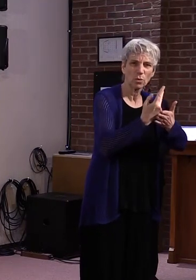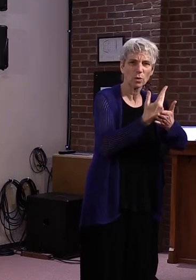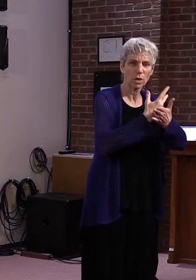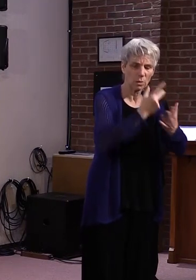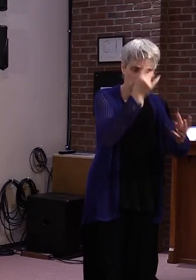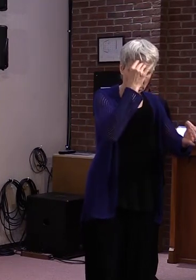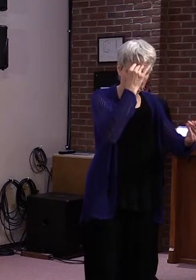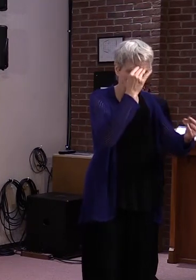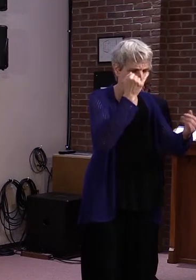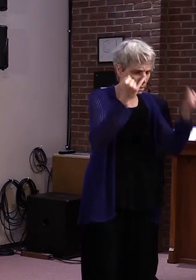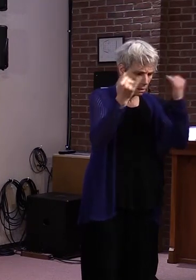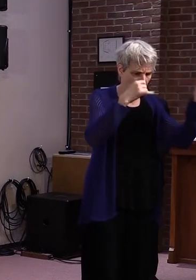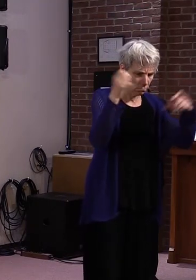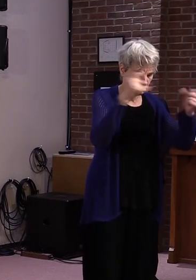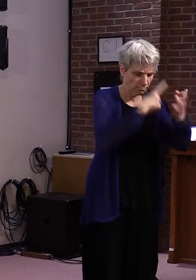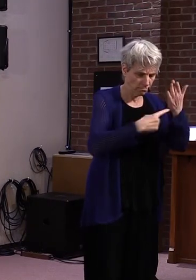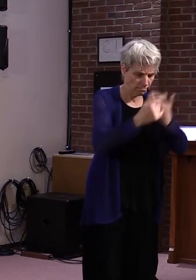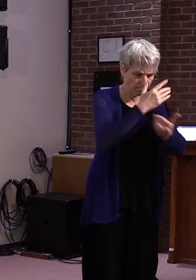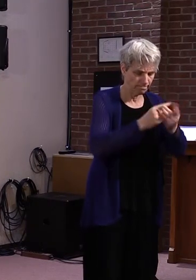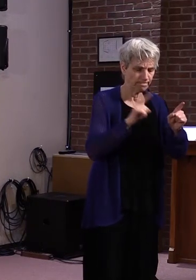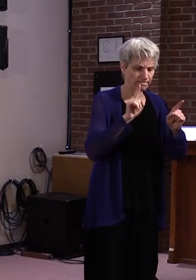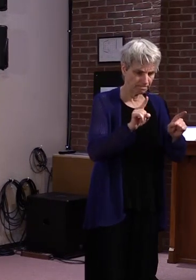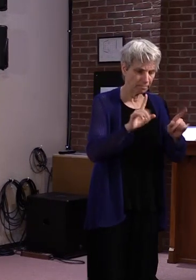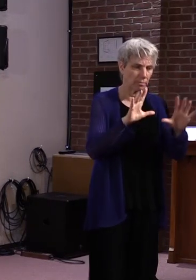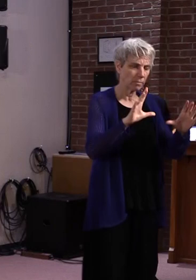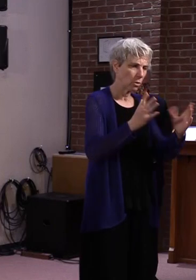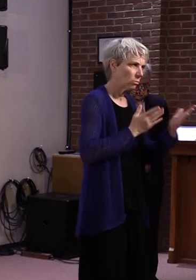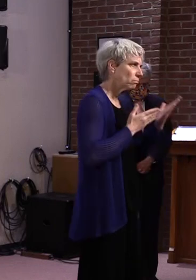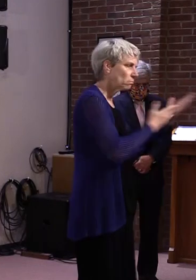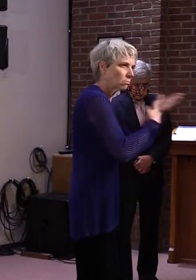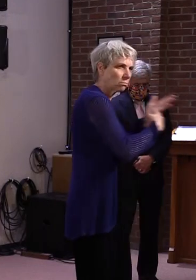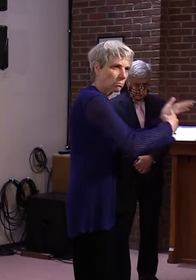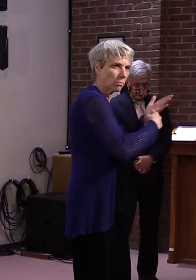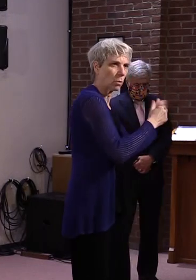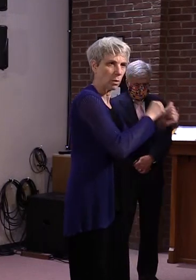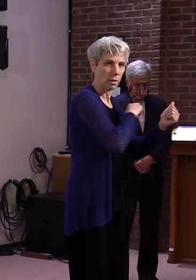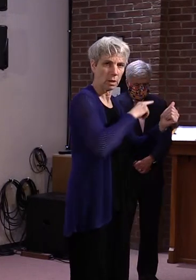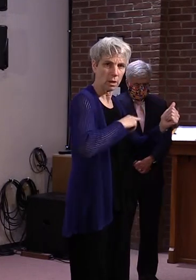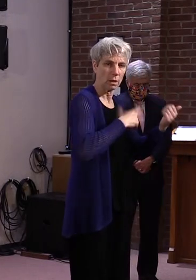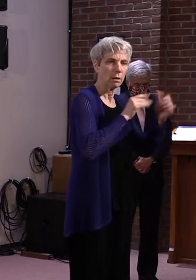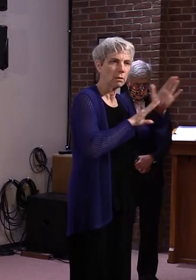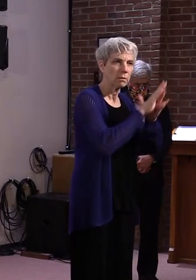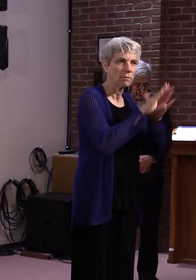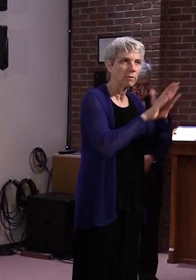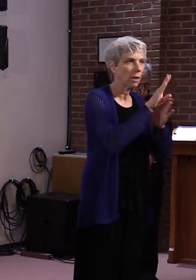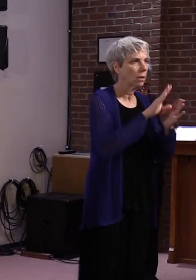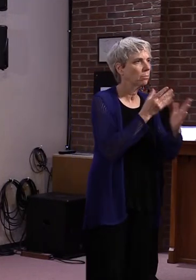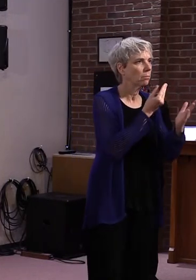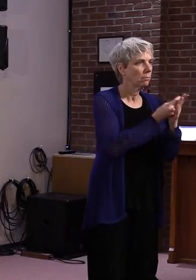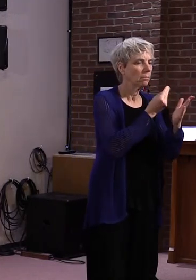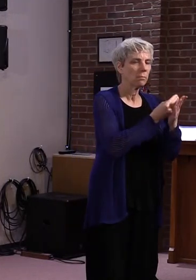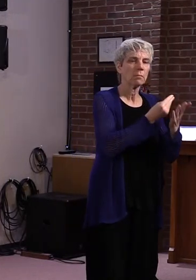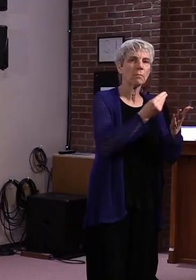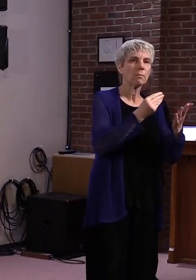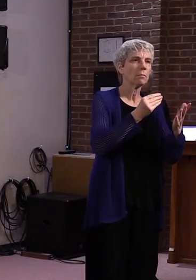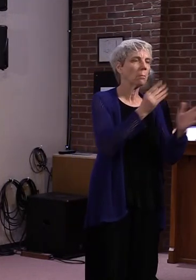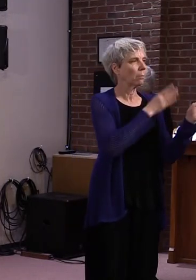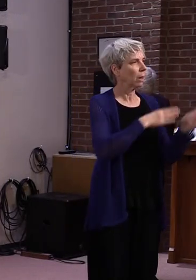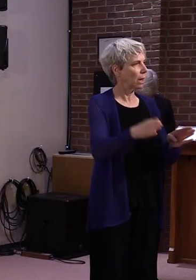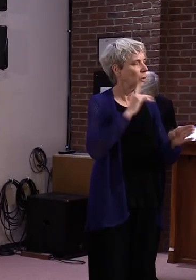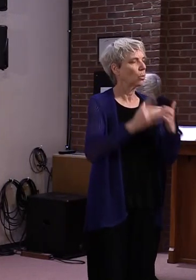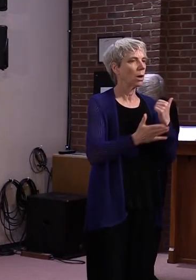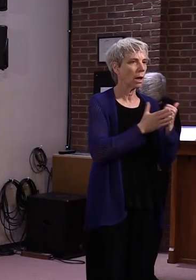work with the legislators on an economic relief and recovery package. At the legislature, we